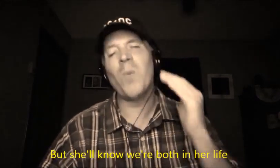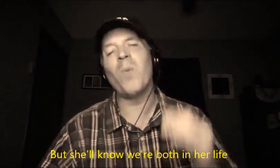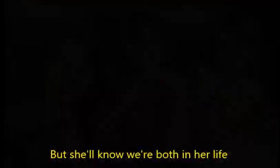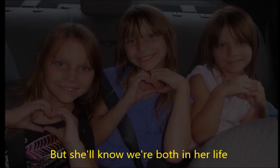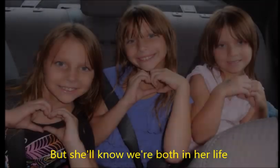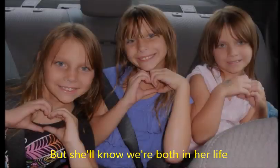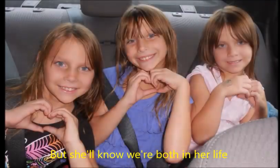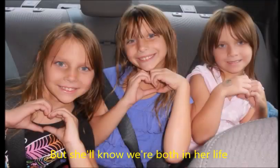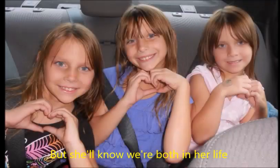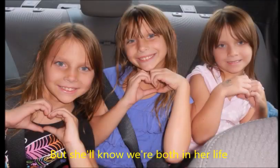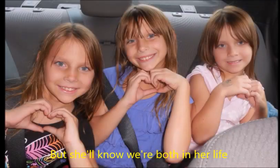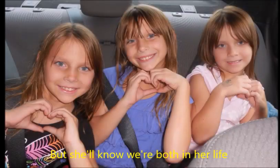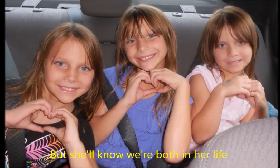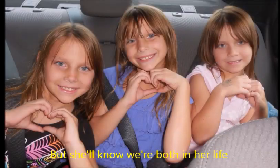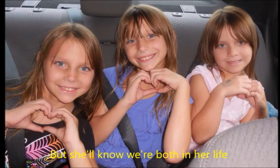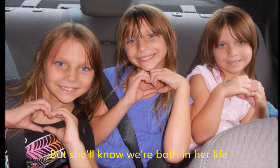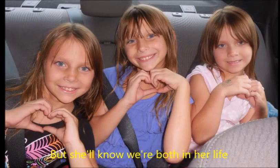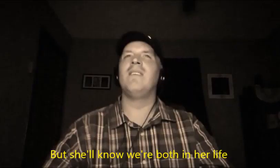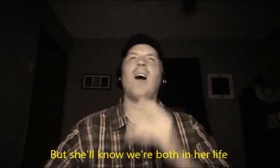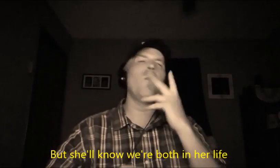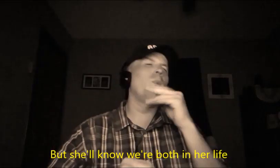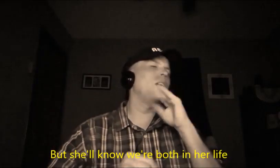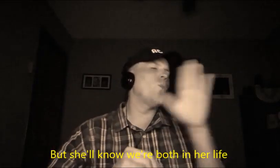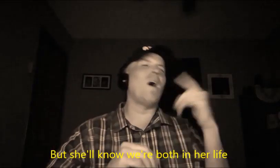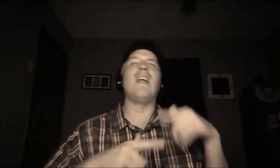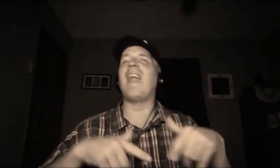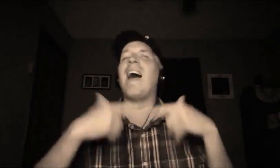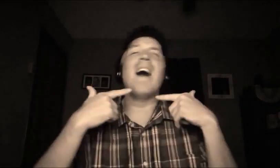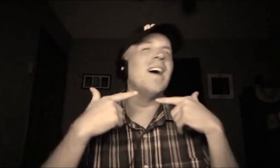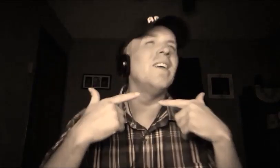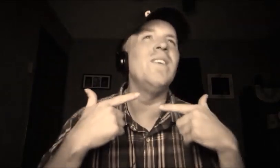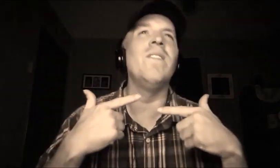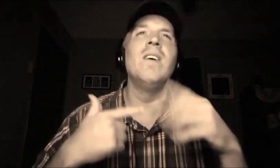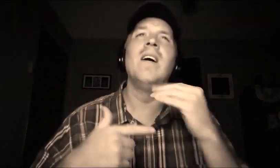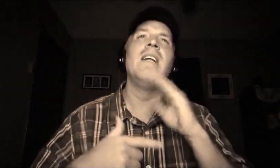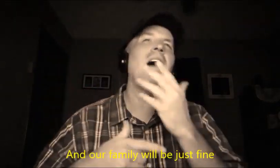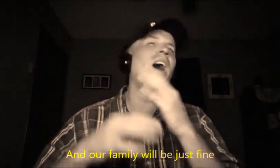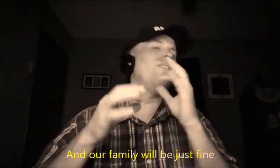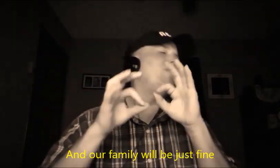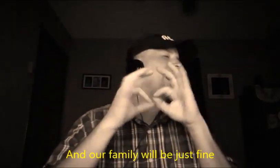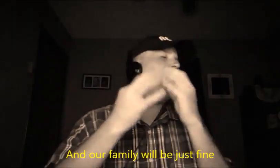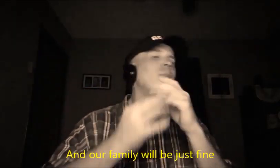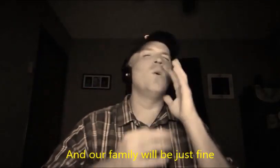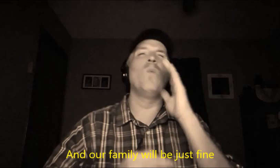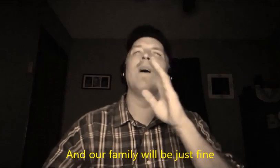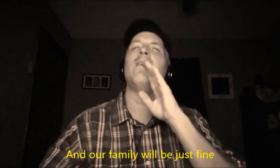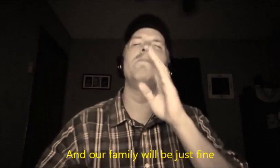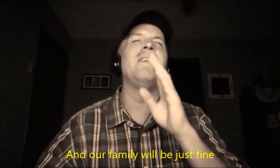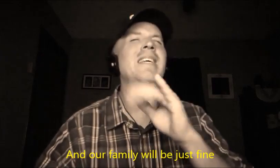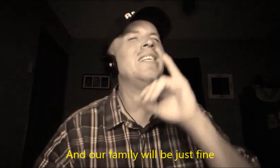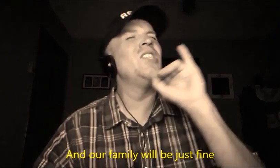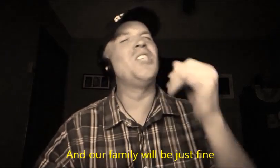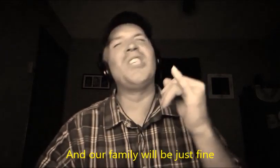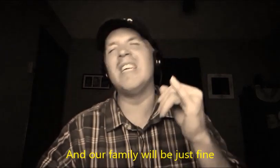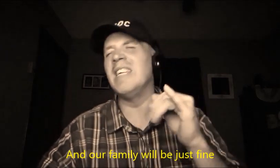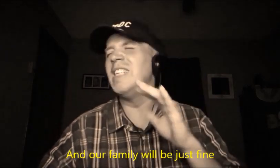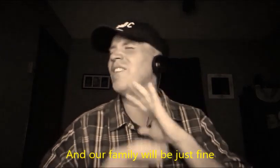We're both in her life And our family will be just